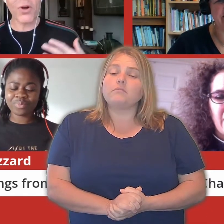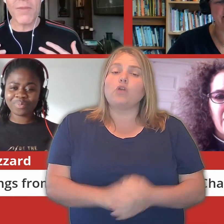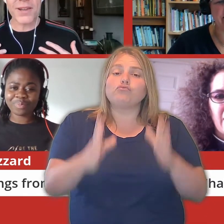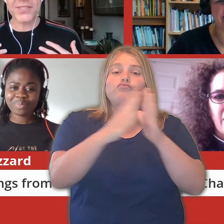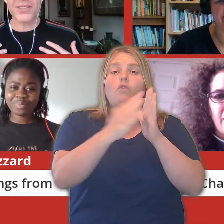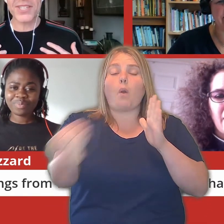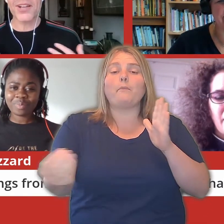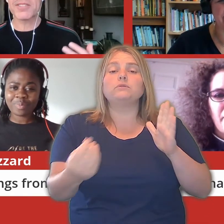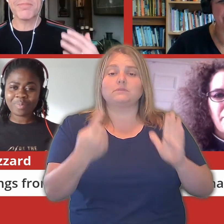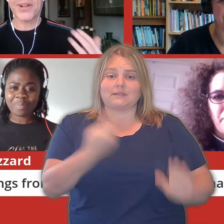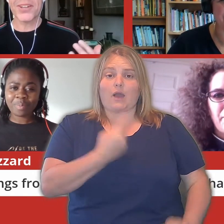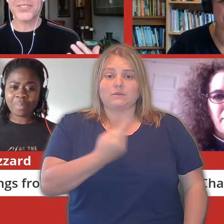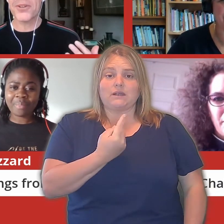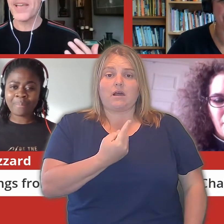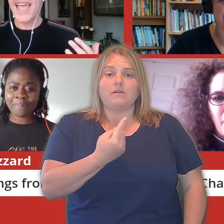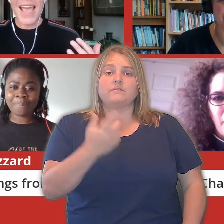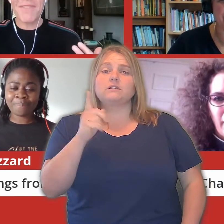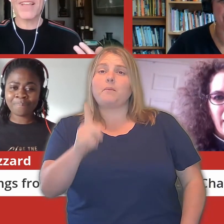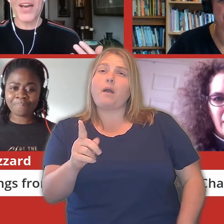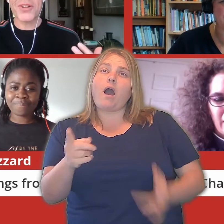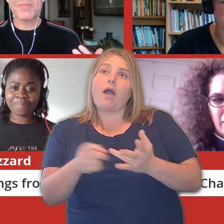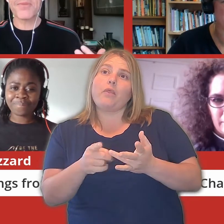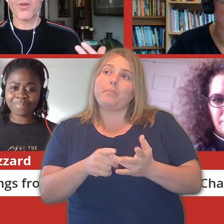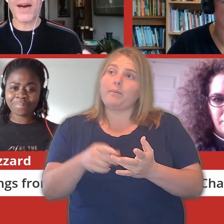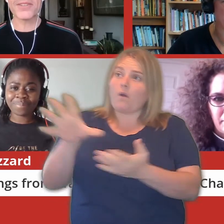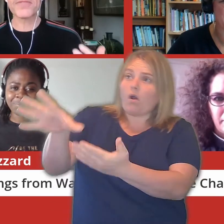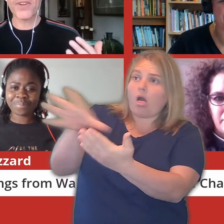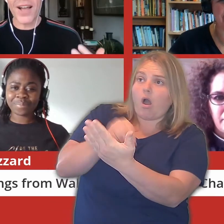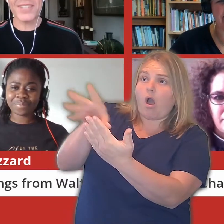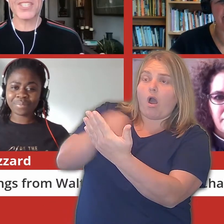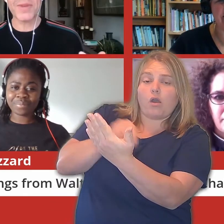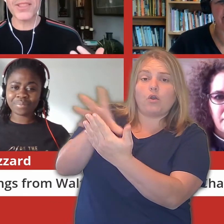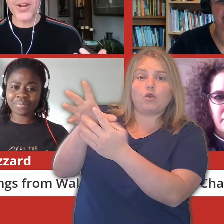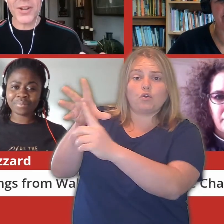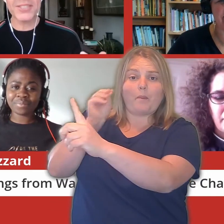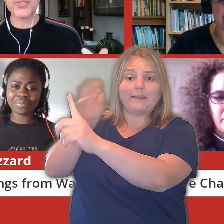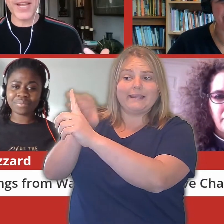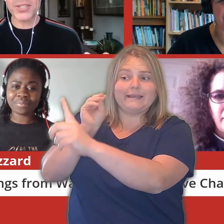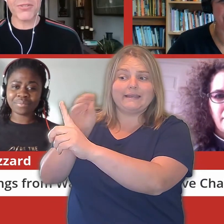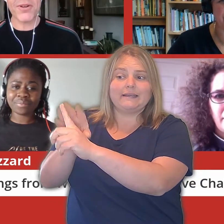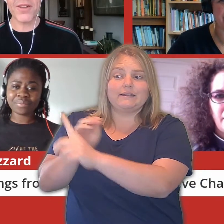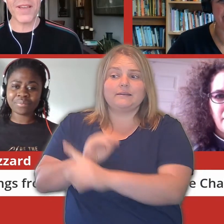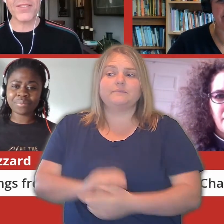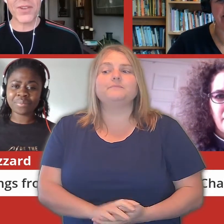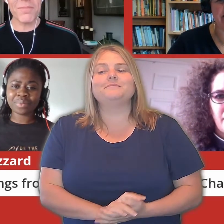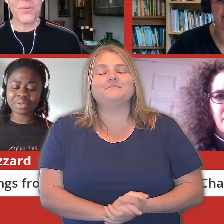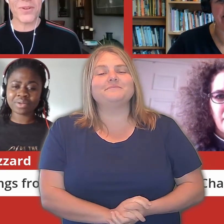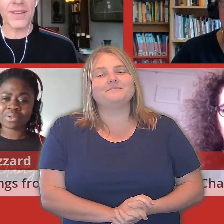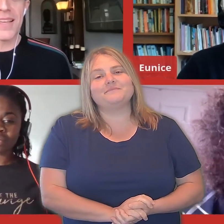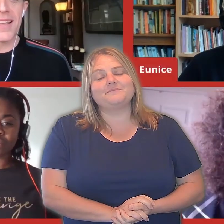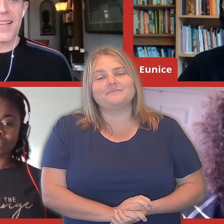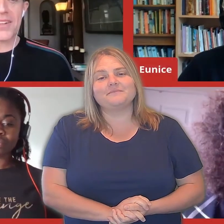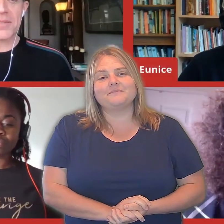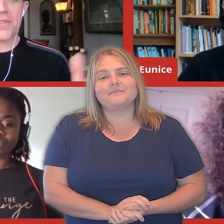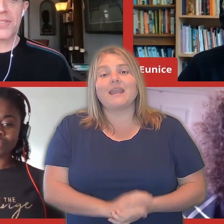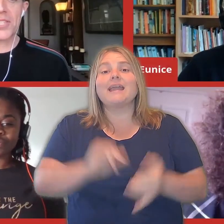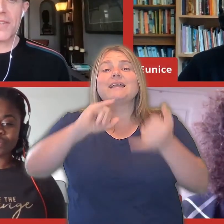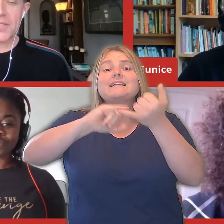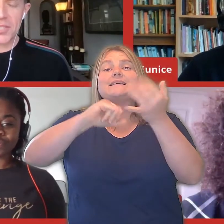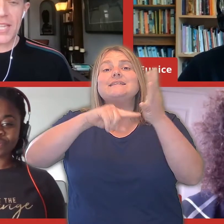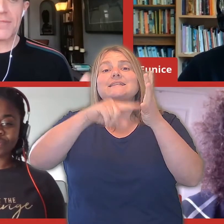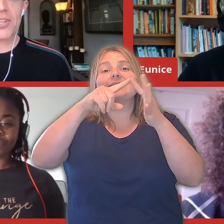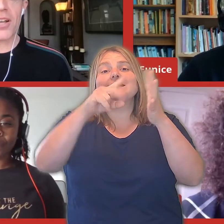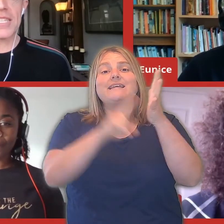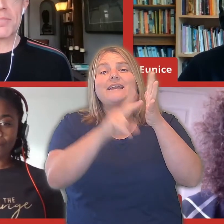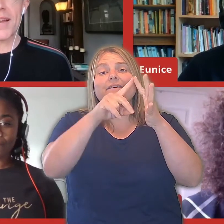role models ourselves, but also having others be role models for us as we learn and stretch and grow in our faith. So important. There's some folks,